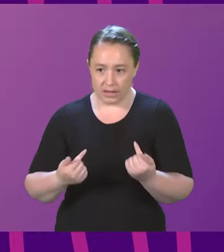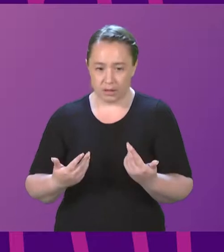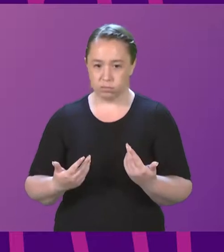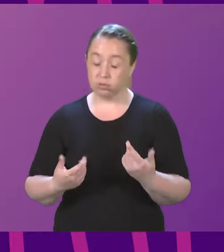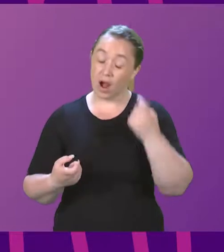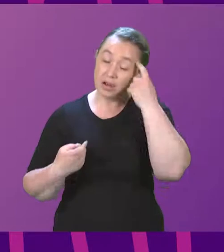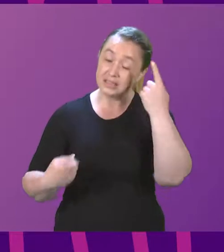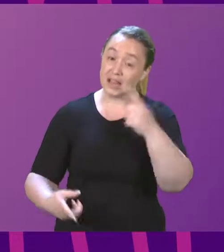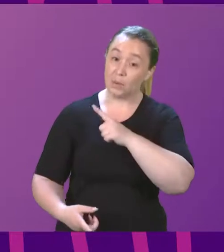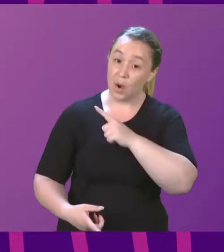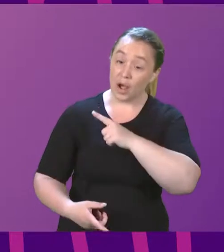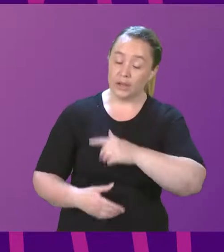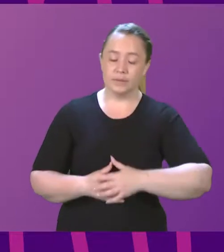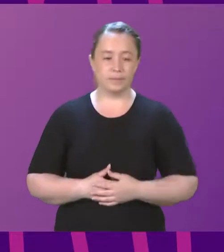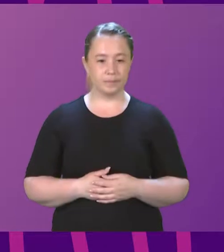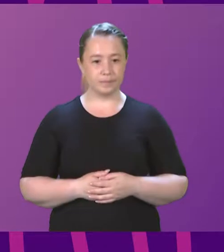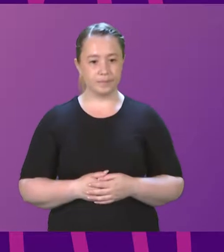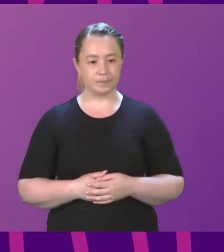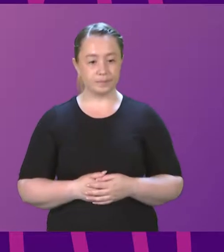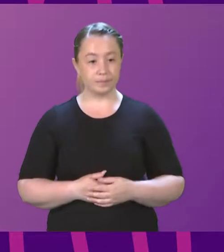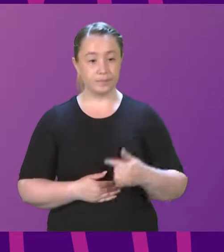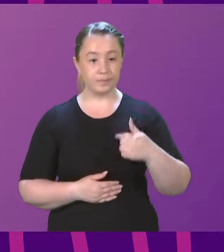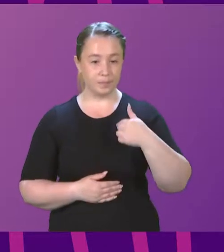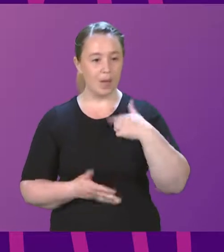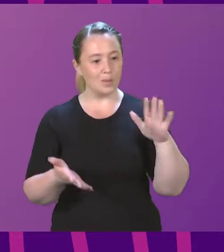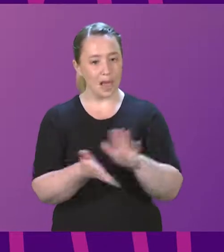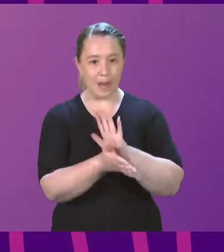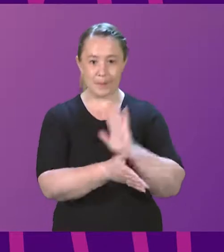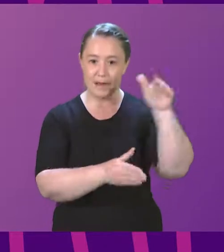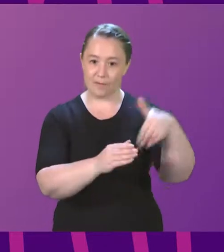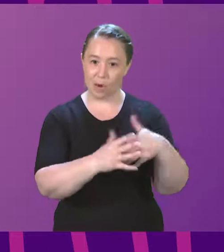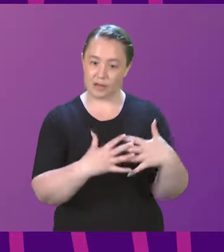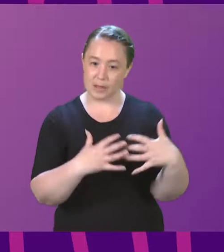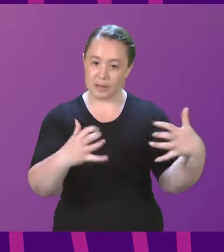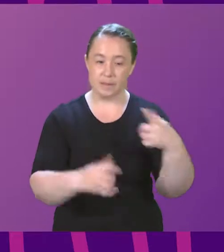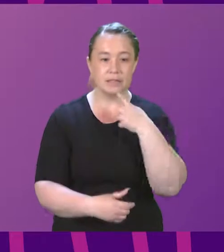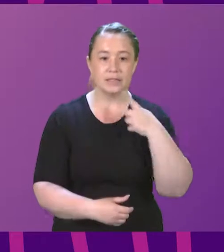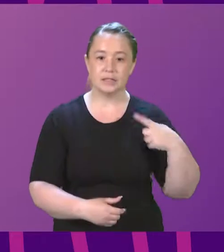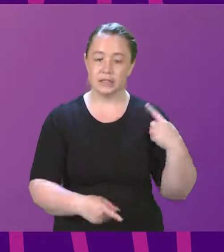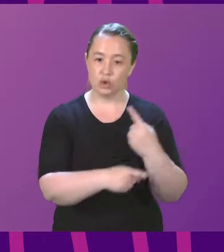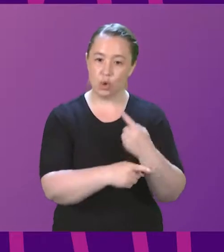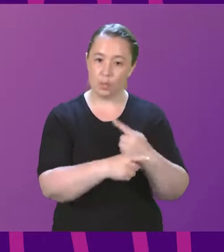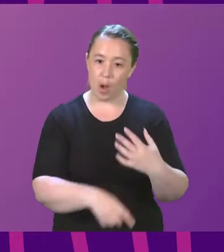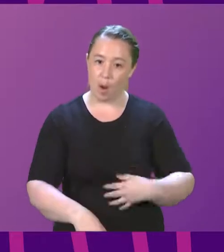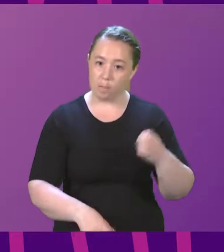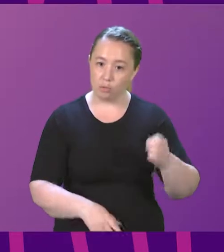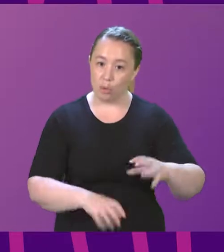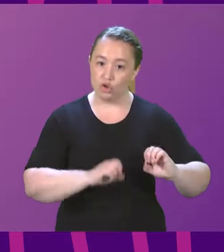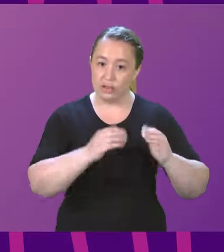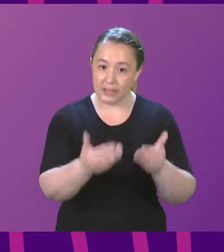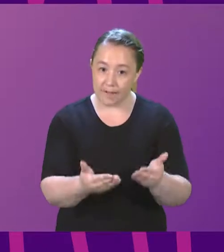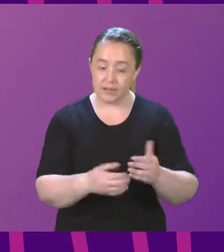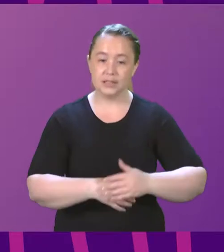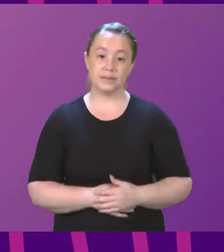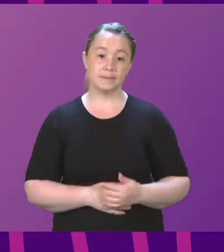I was pleased to join the First Minister and other colleagues at yesterday's Summit on Abortion Services. And I would like to